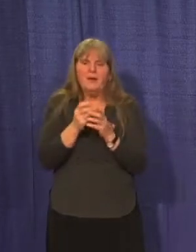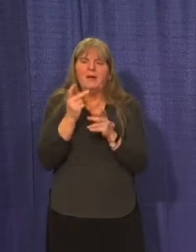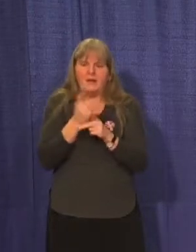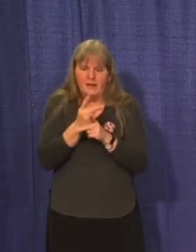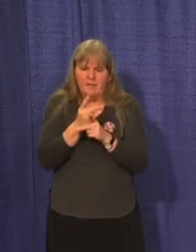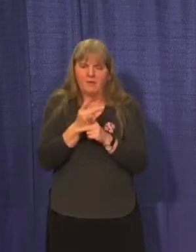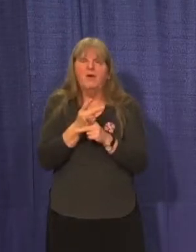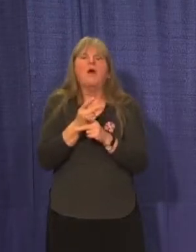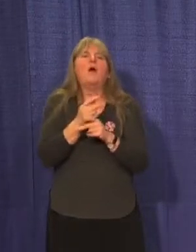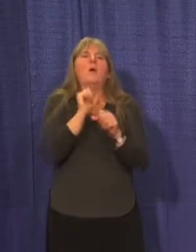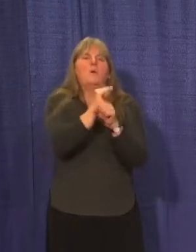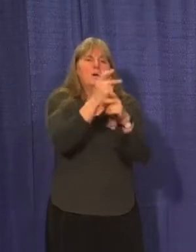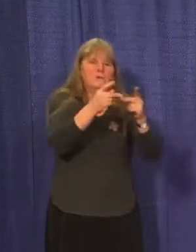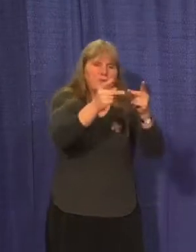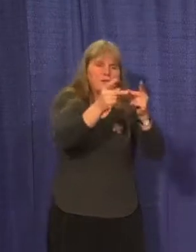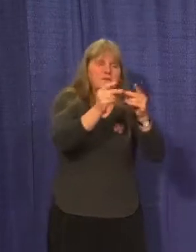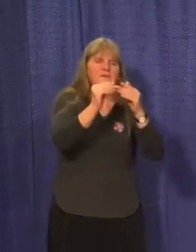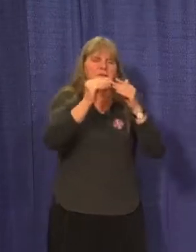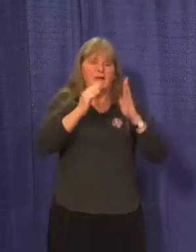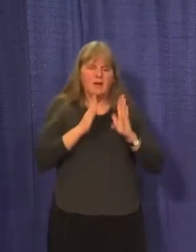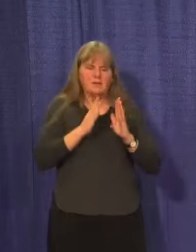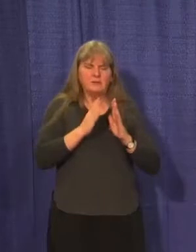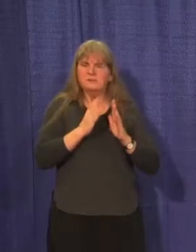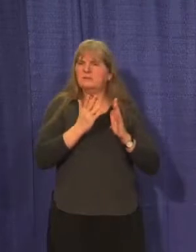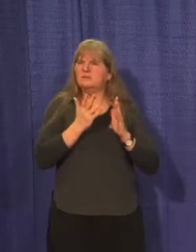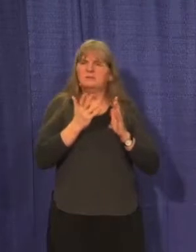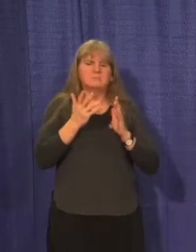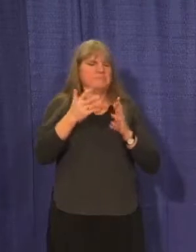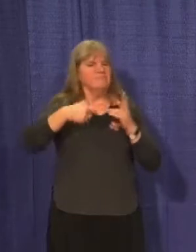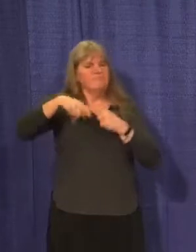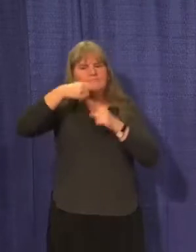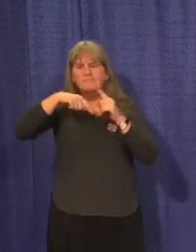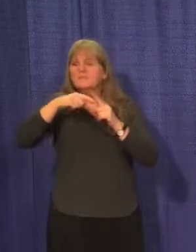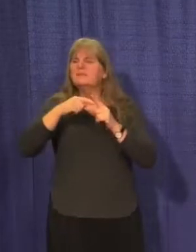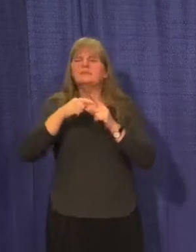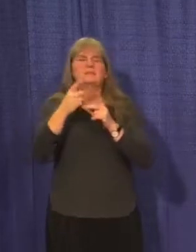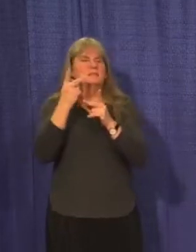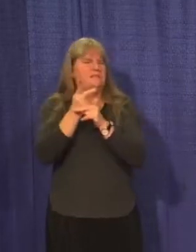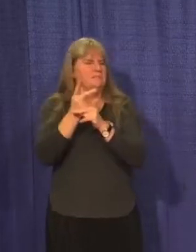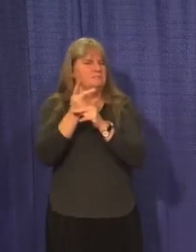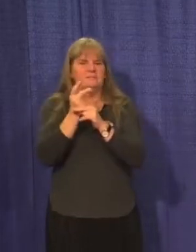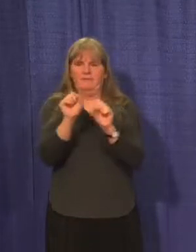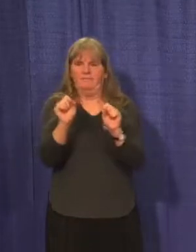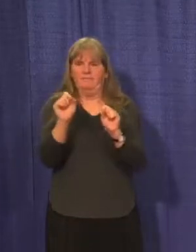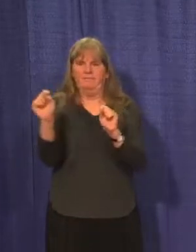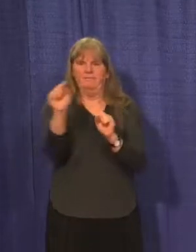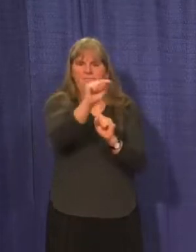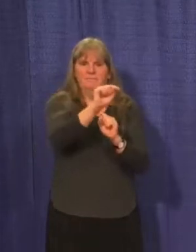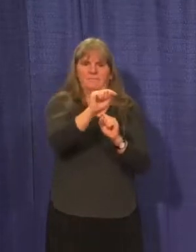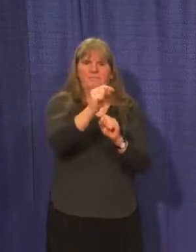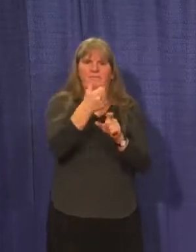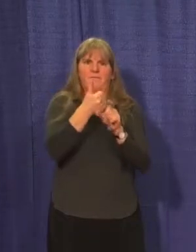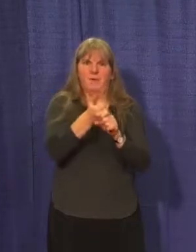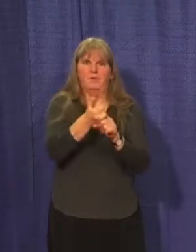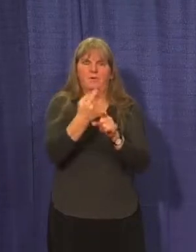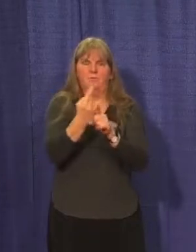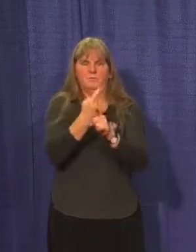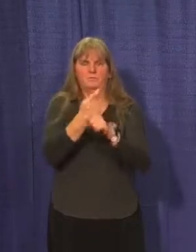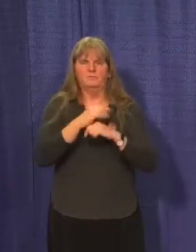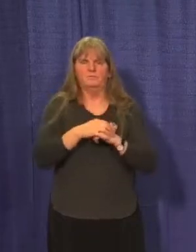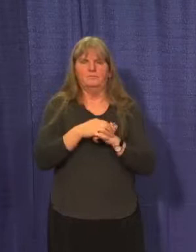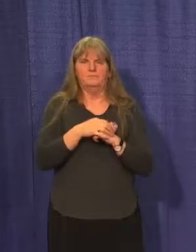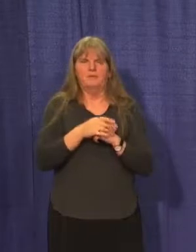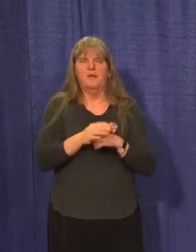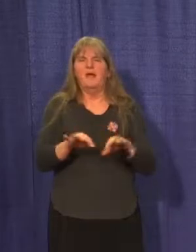measures in workplaces and any settings where the public gathers. Most importantly, it's